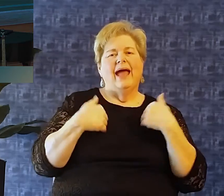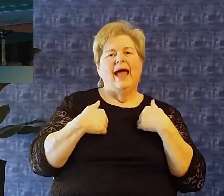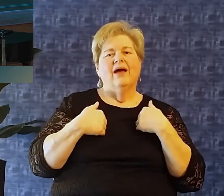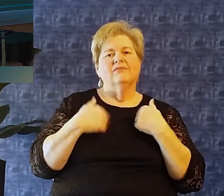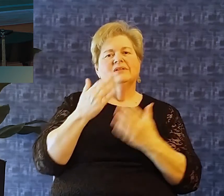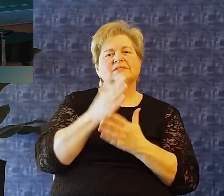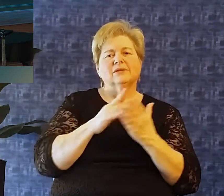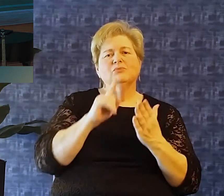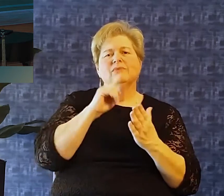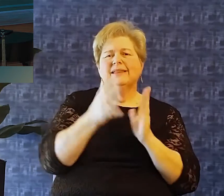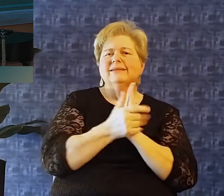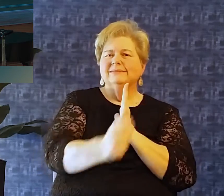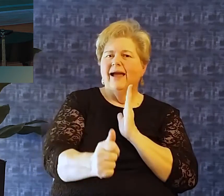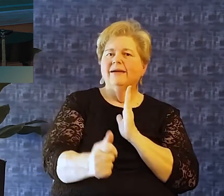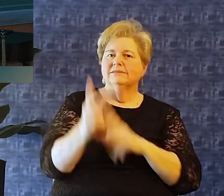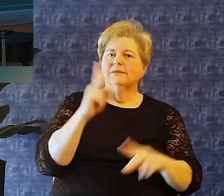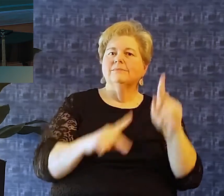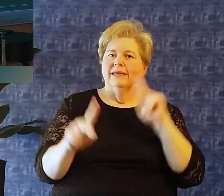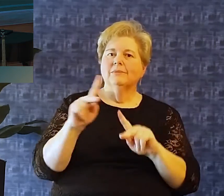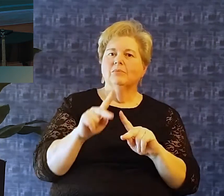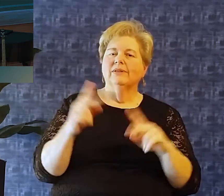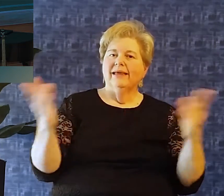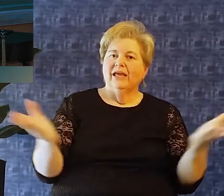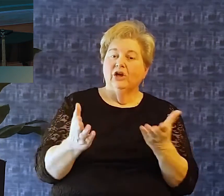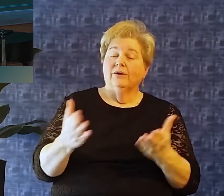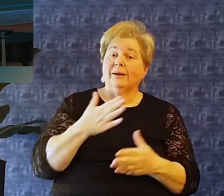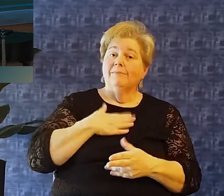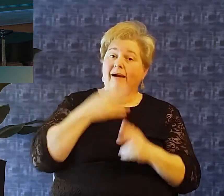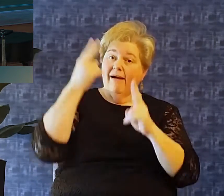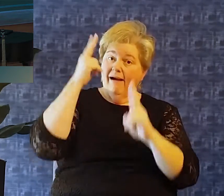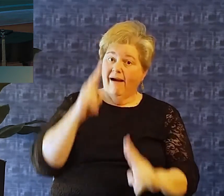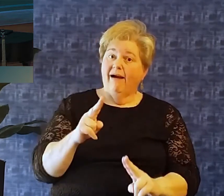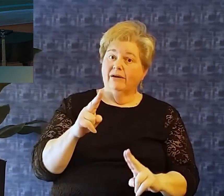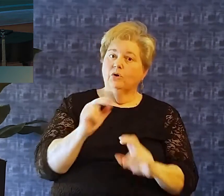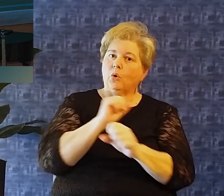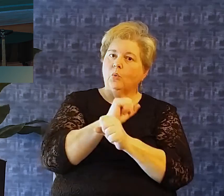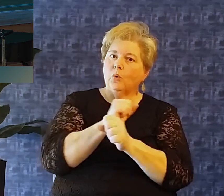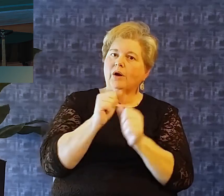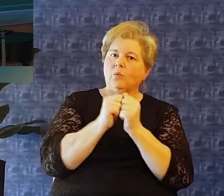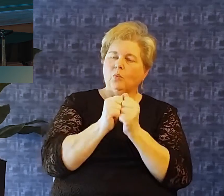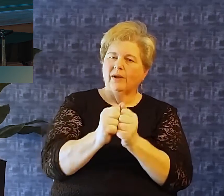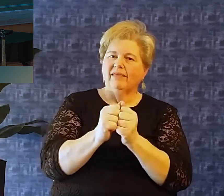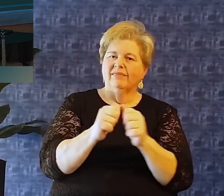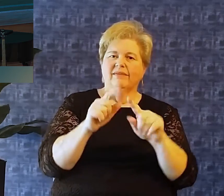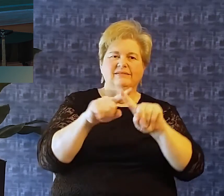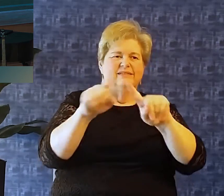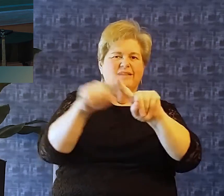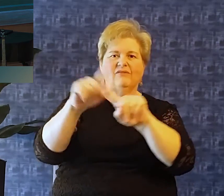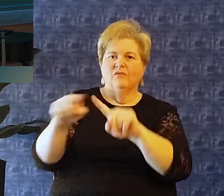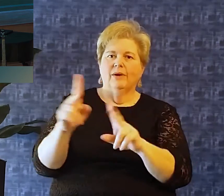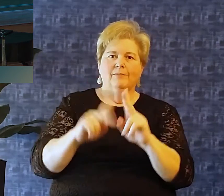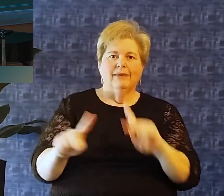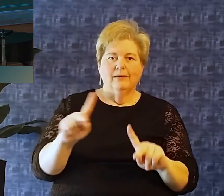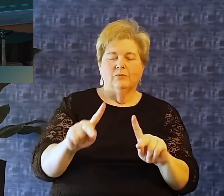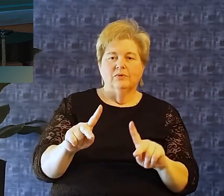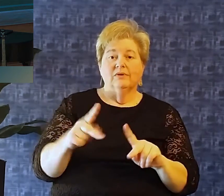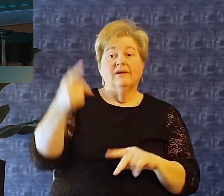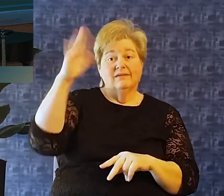incredibly talented musicians here That it is my privilege to work with every week And God has given us a few really